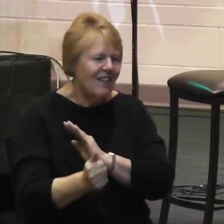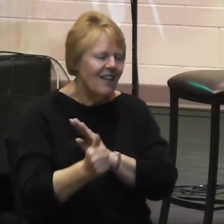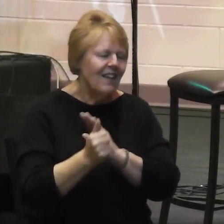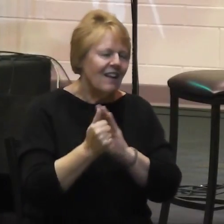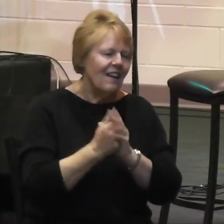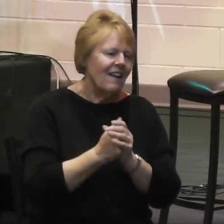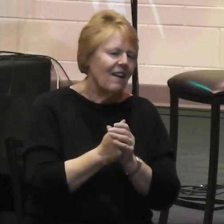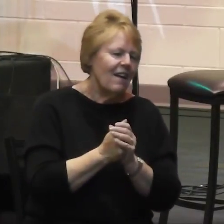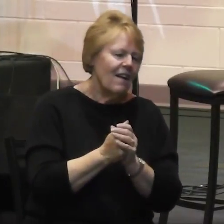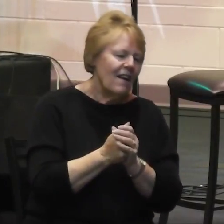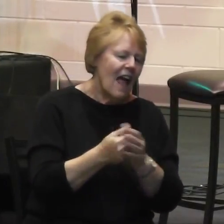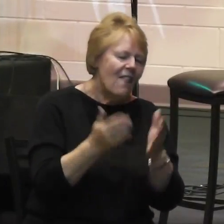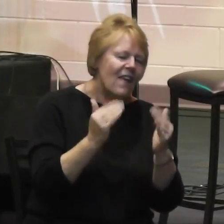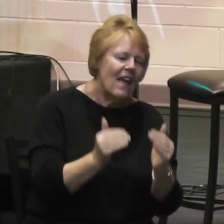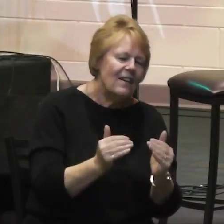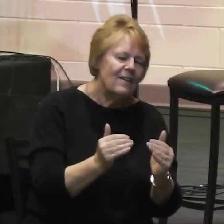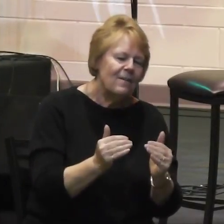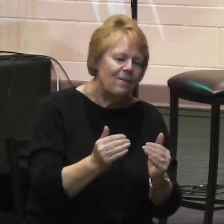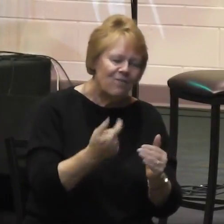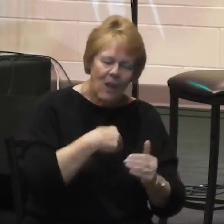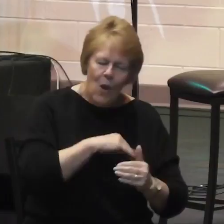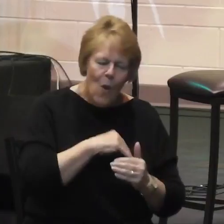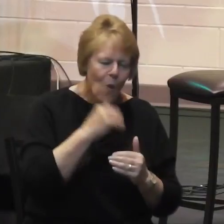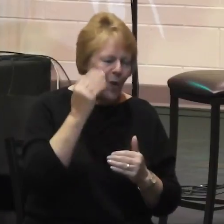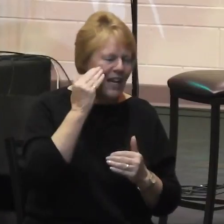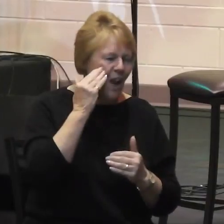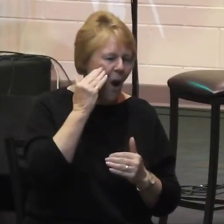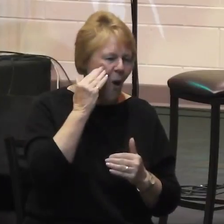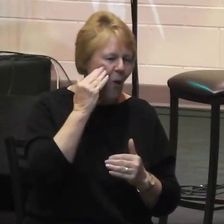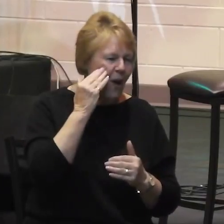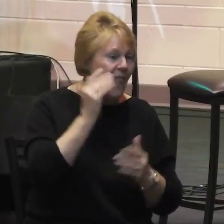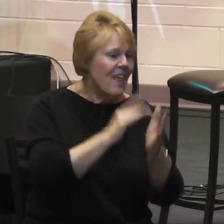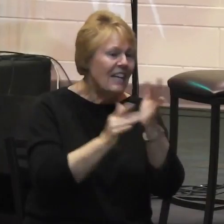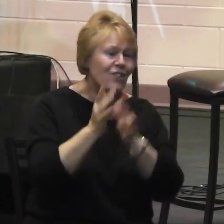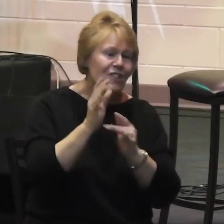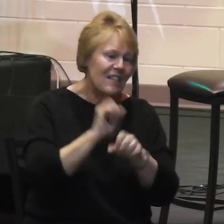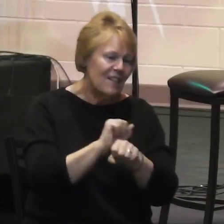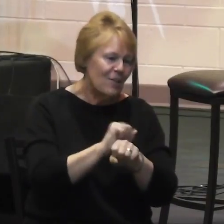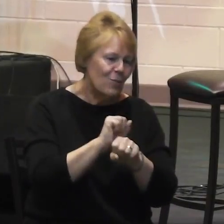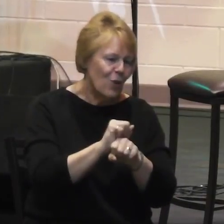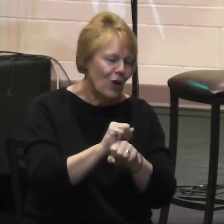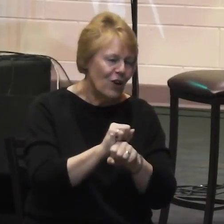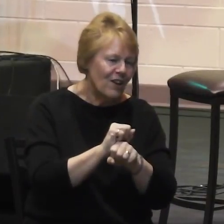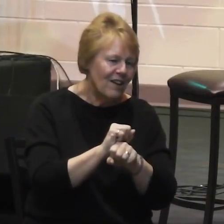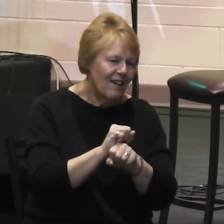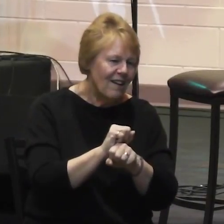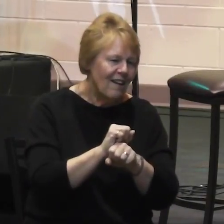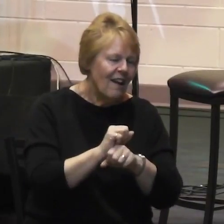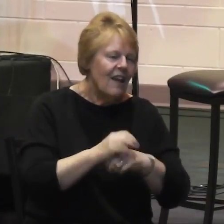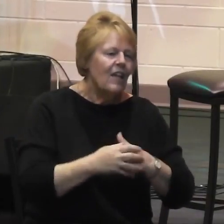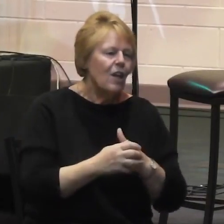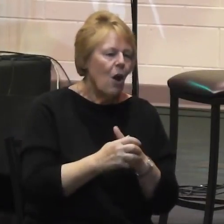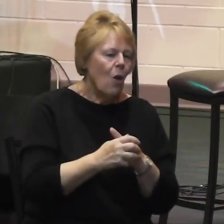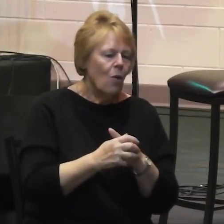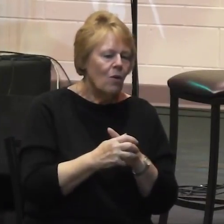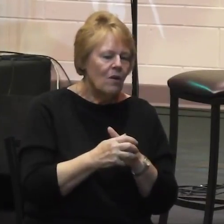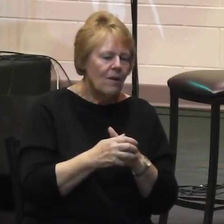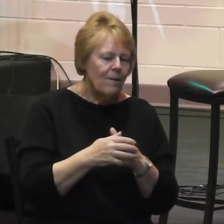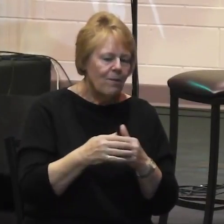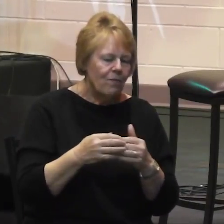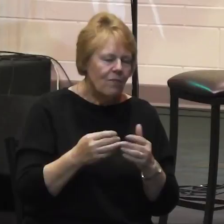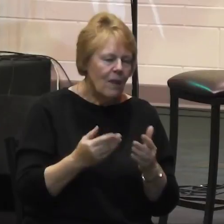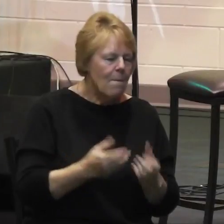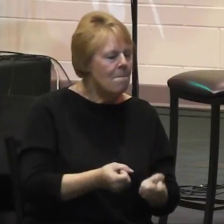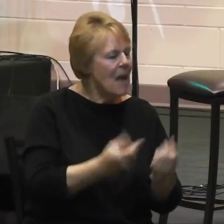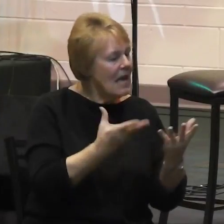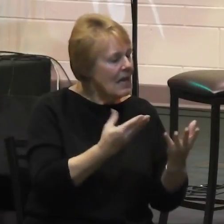then we know that the work of Jesus, you know, through the first Adam, many nations were created. Through the